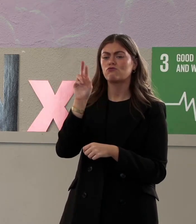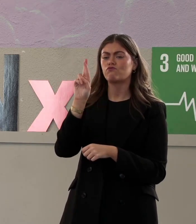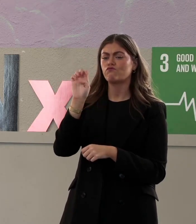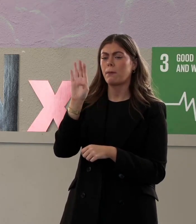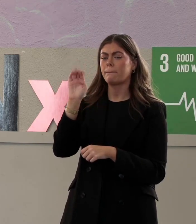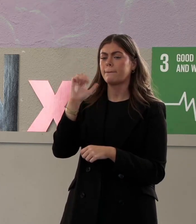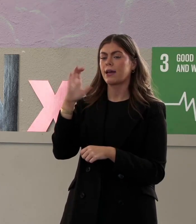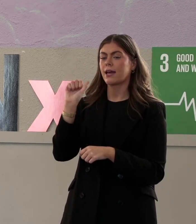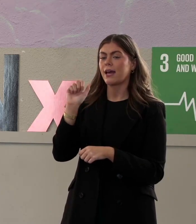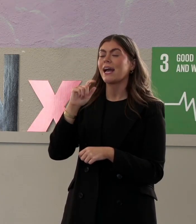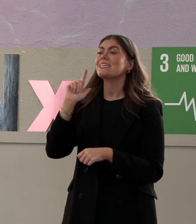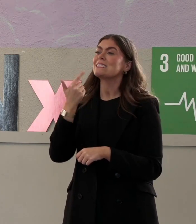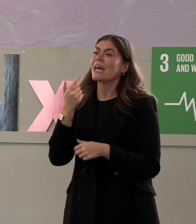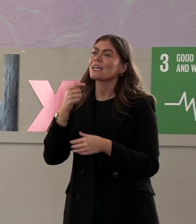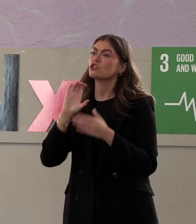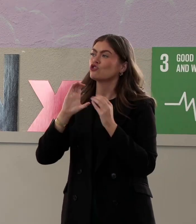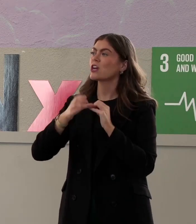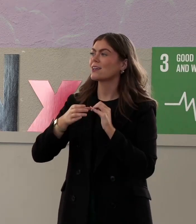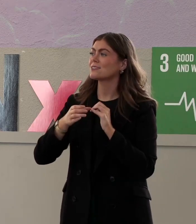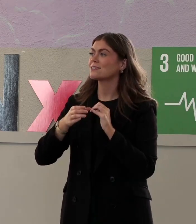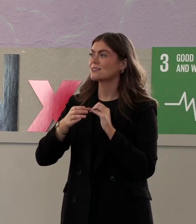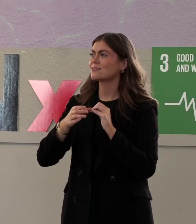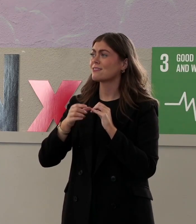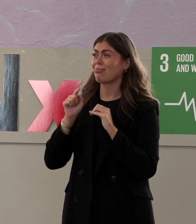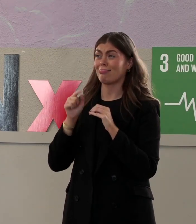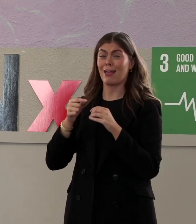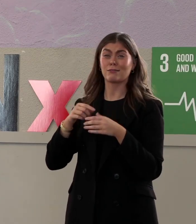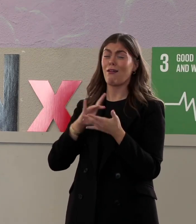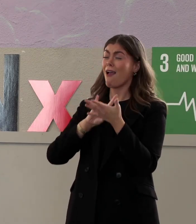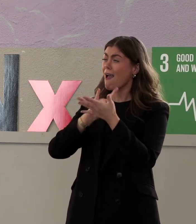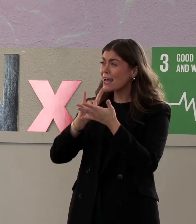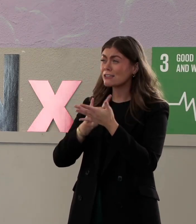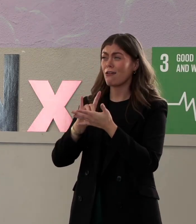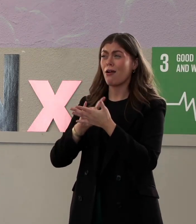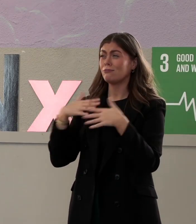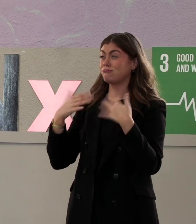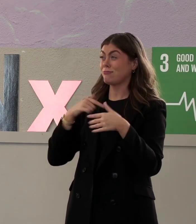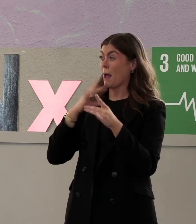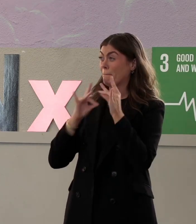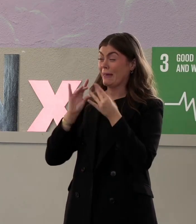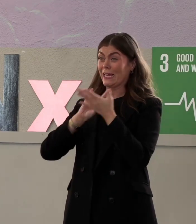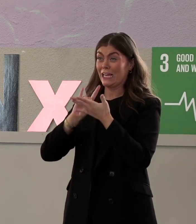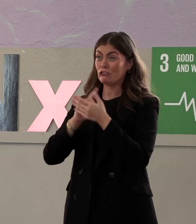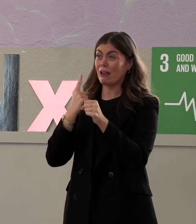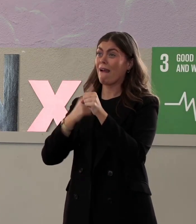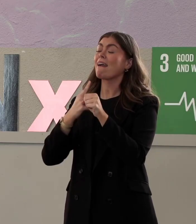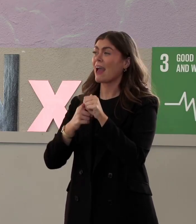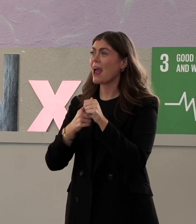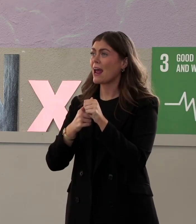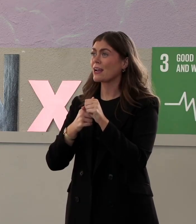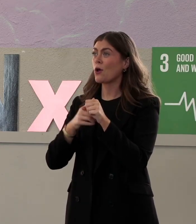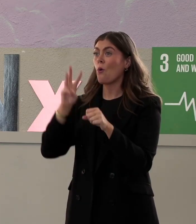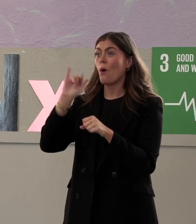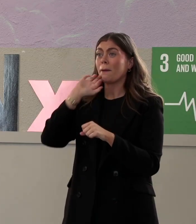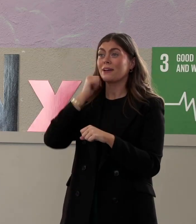aired on virgin media next year. That is history making. I'm making history again. Because I was officially the first trans